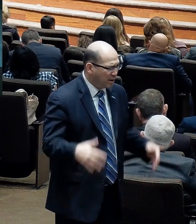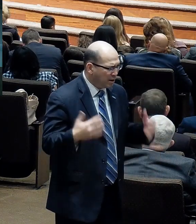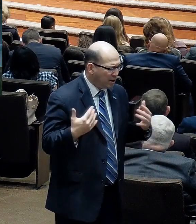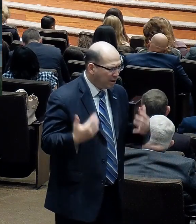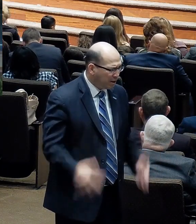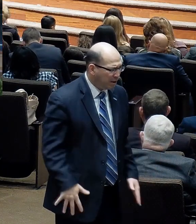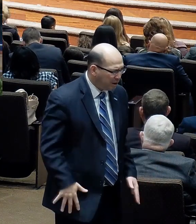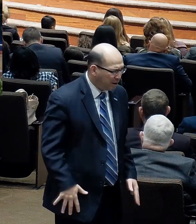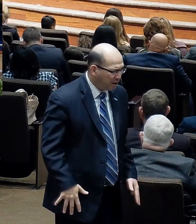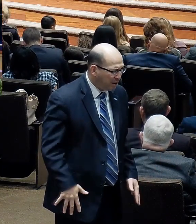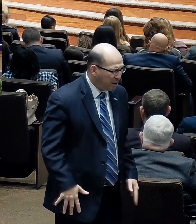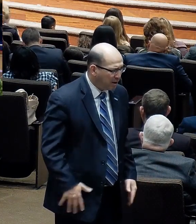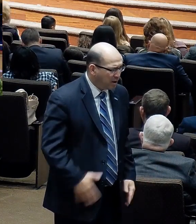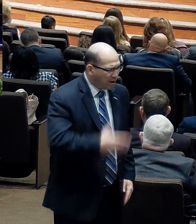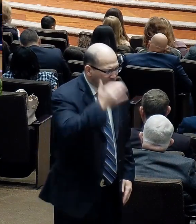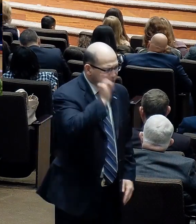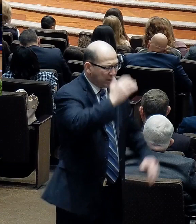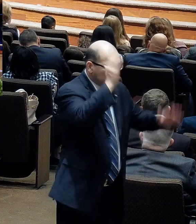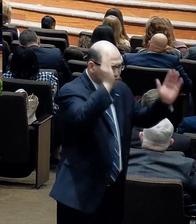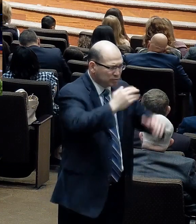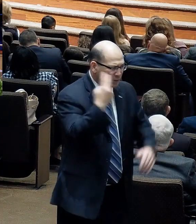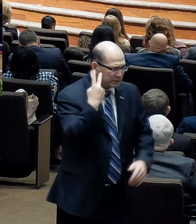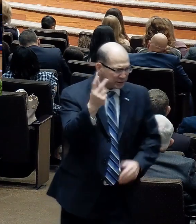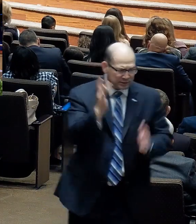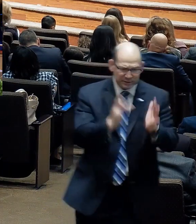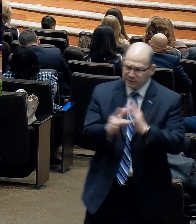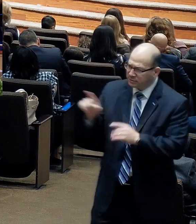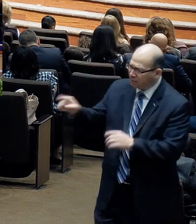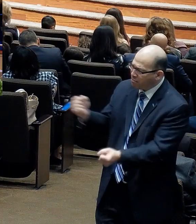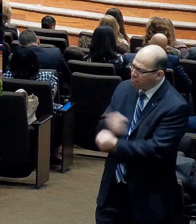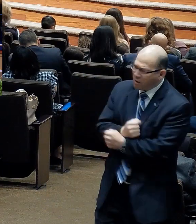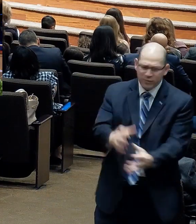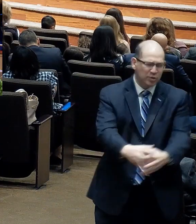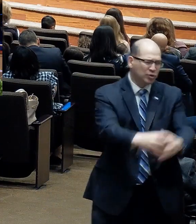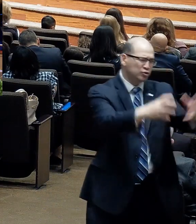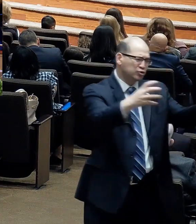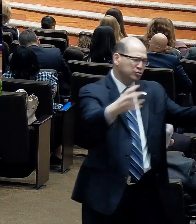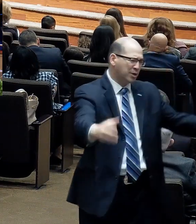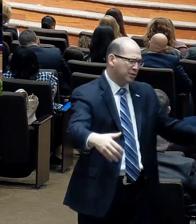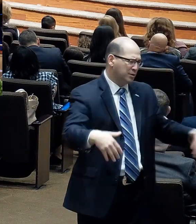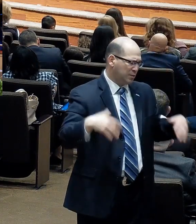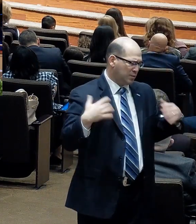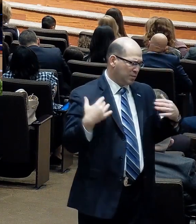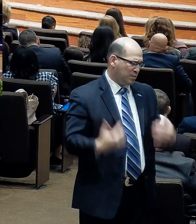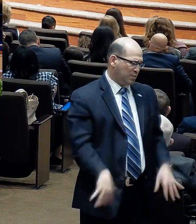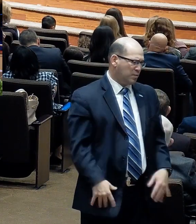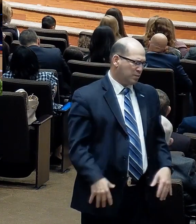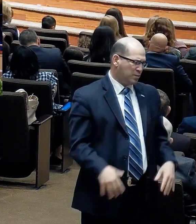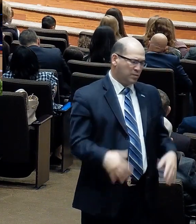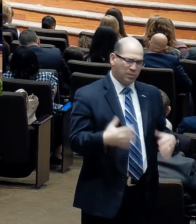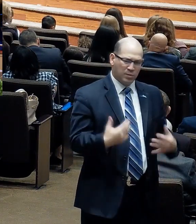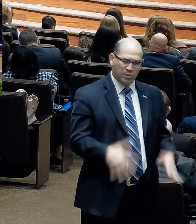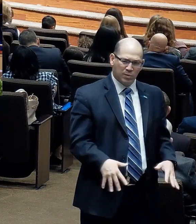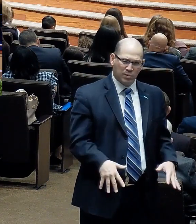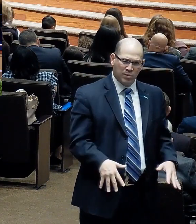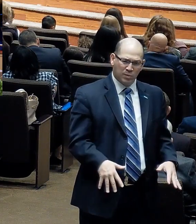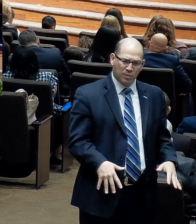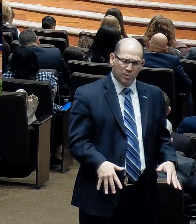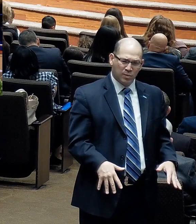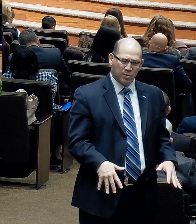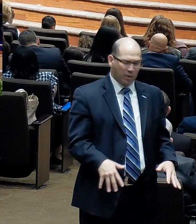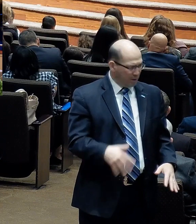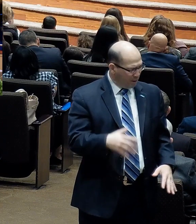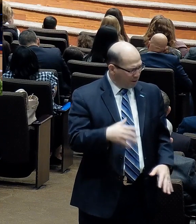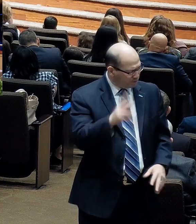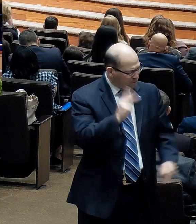that trial that they could see the deep love of God in their lives. It was through that trial that their love was